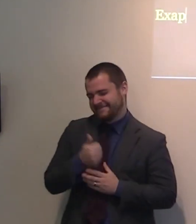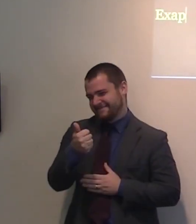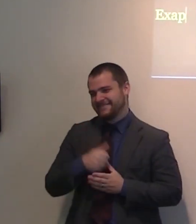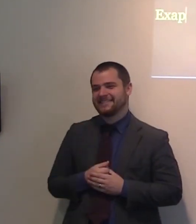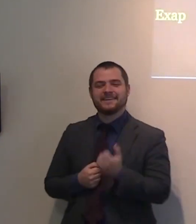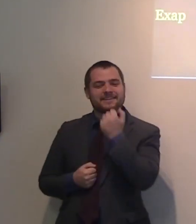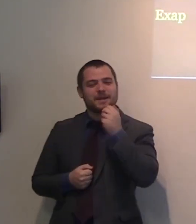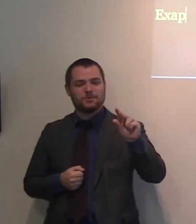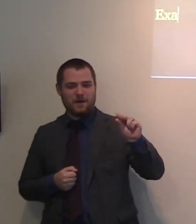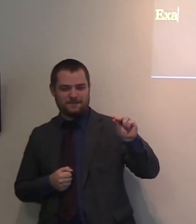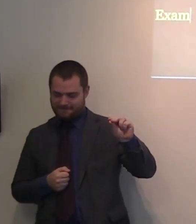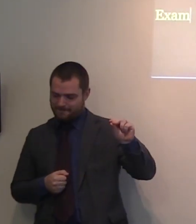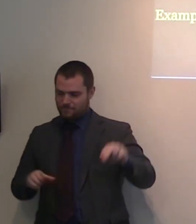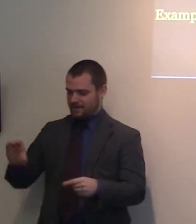Just a zest is enough.